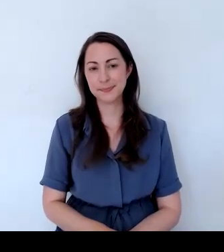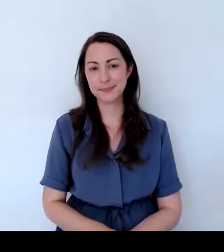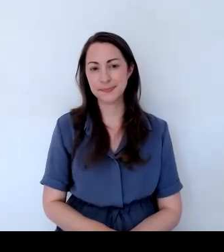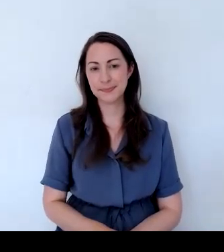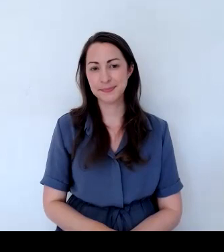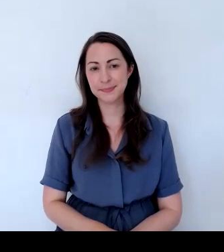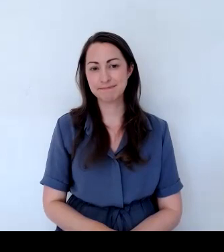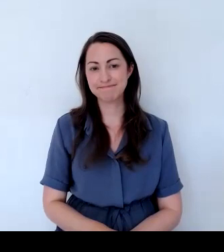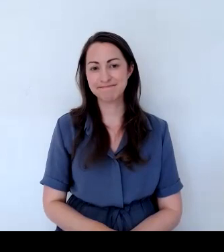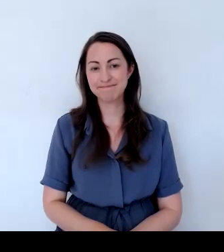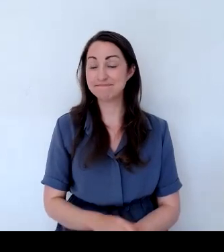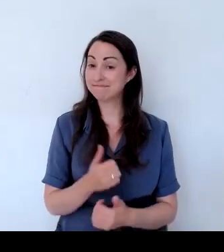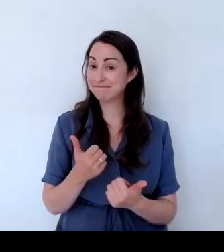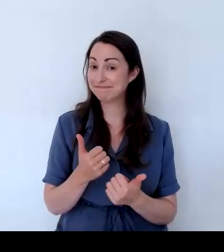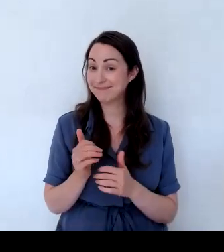Okay.